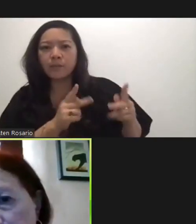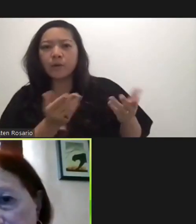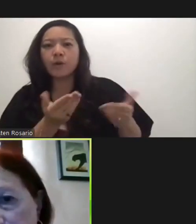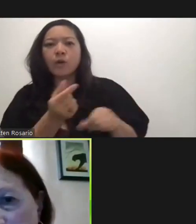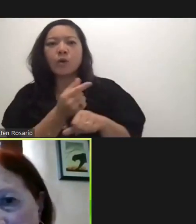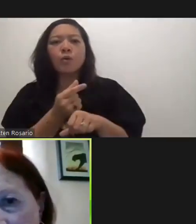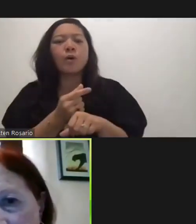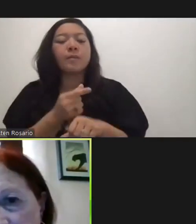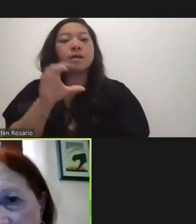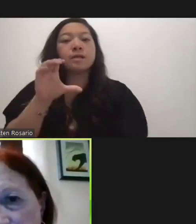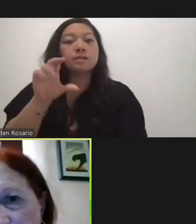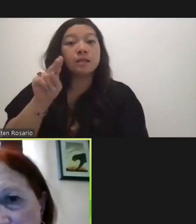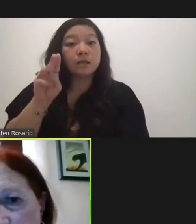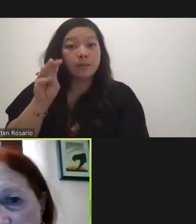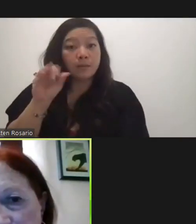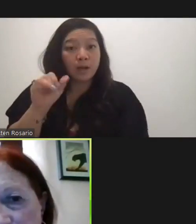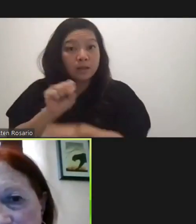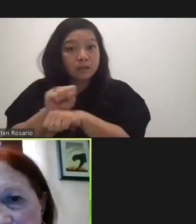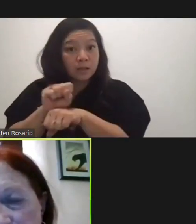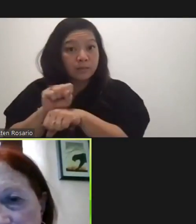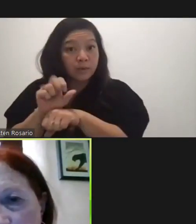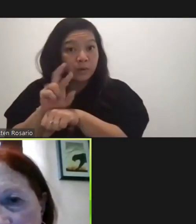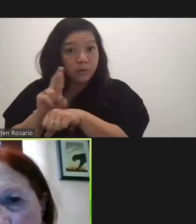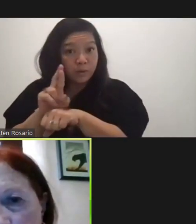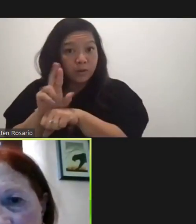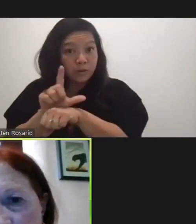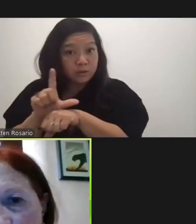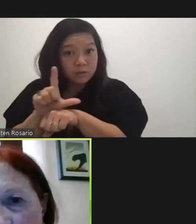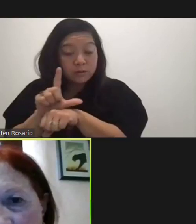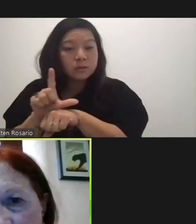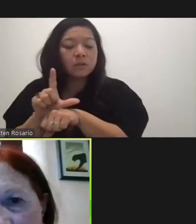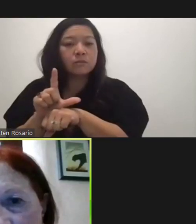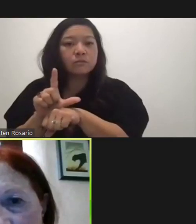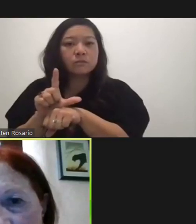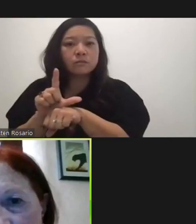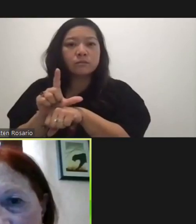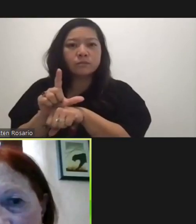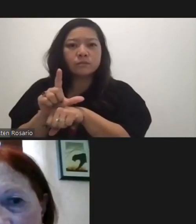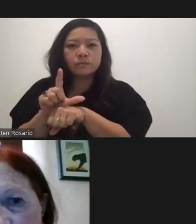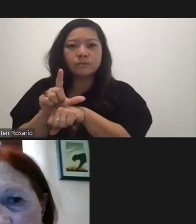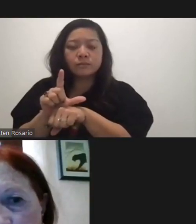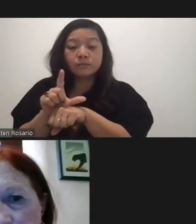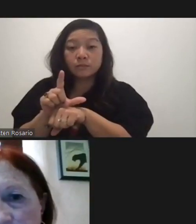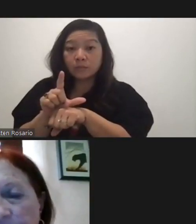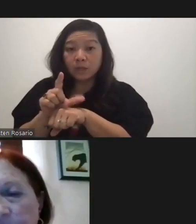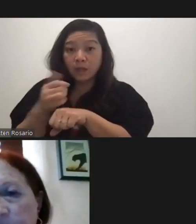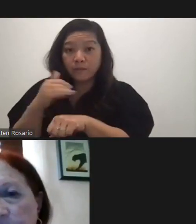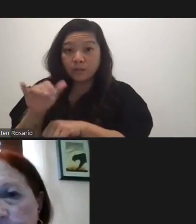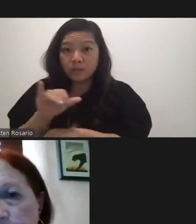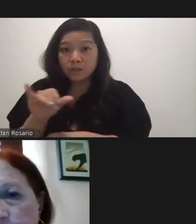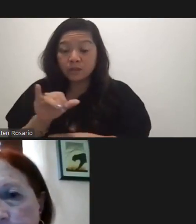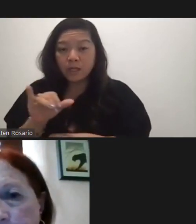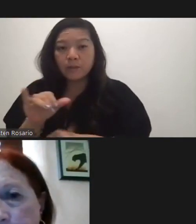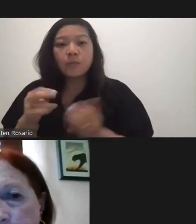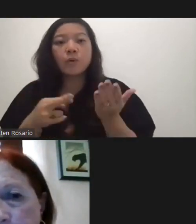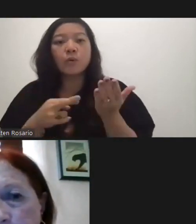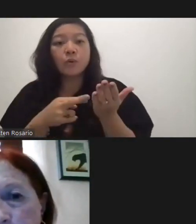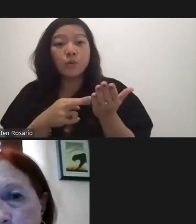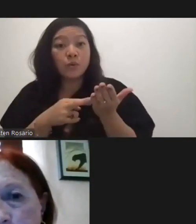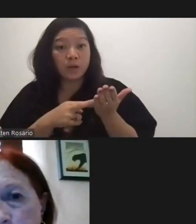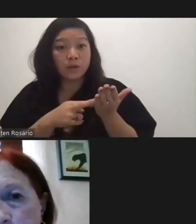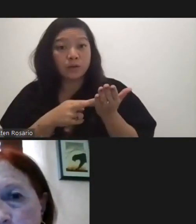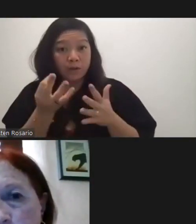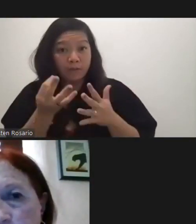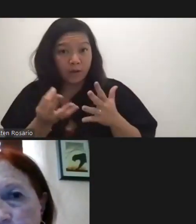have similar access to CDC records, correct? So, again, the database